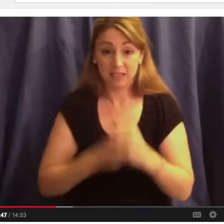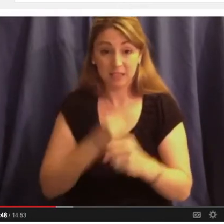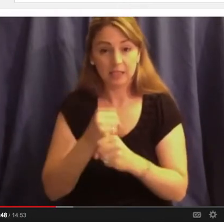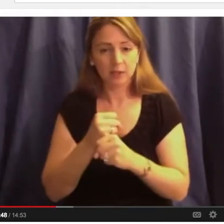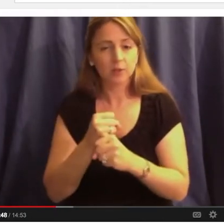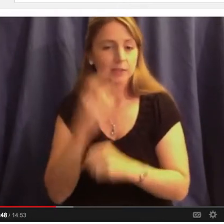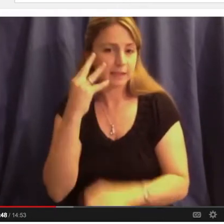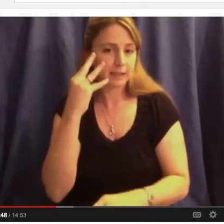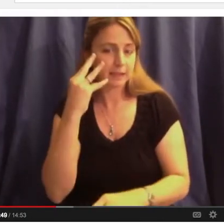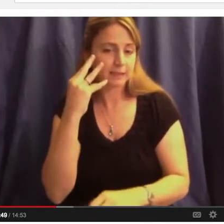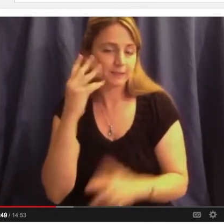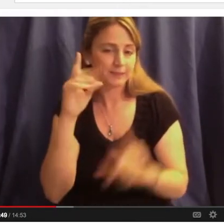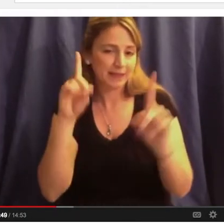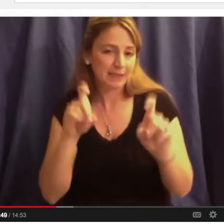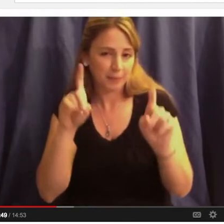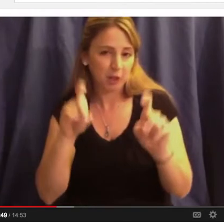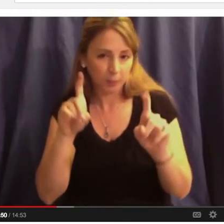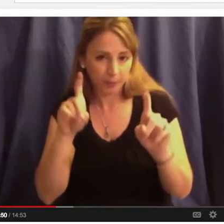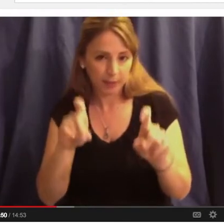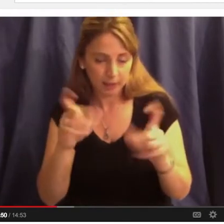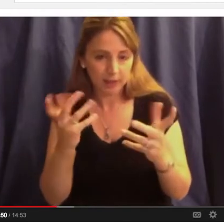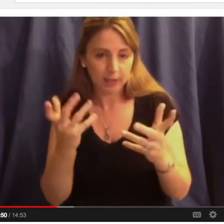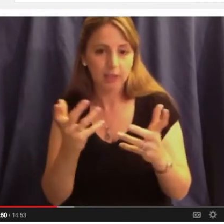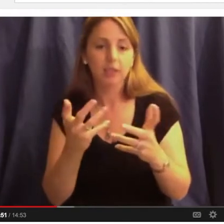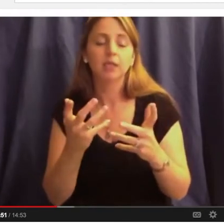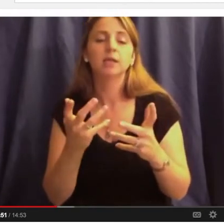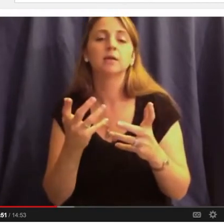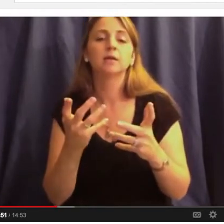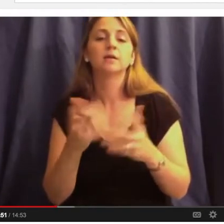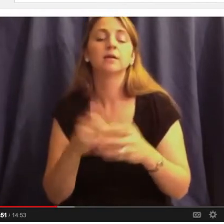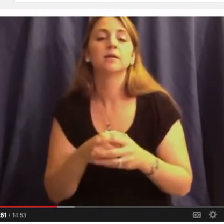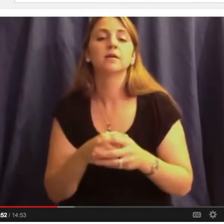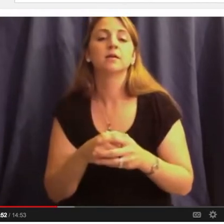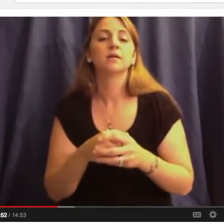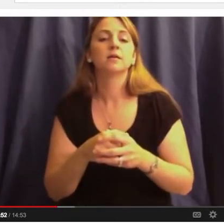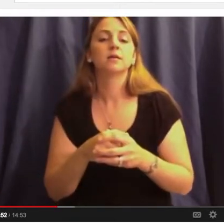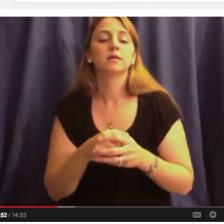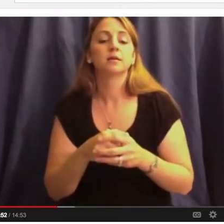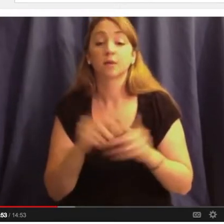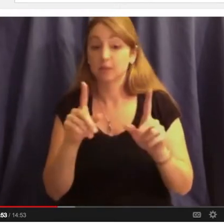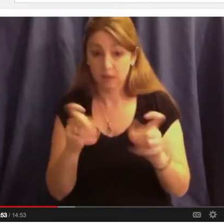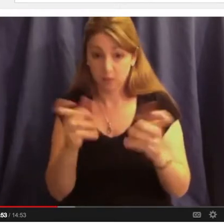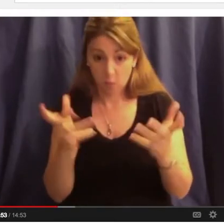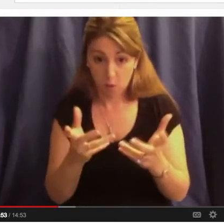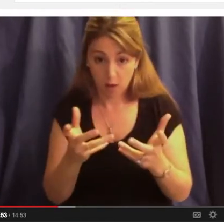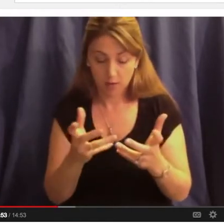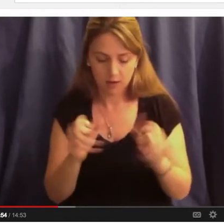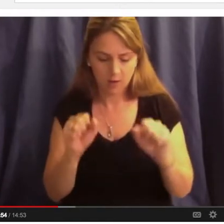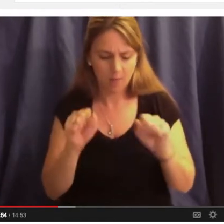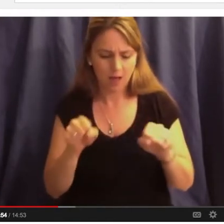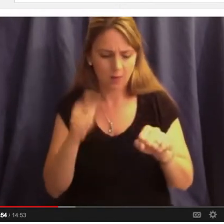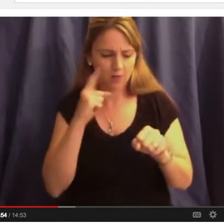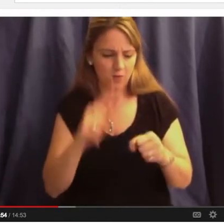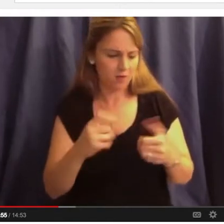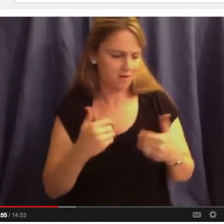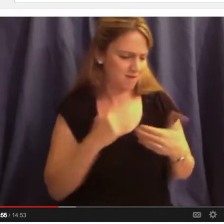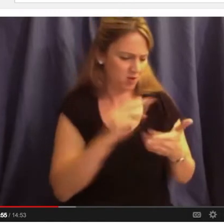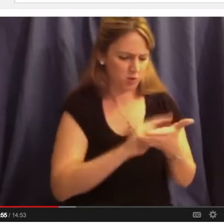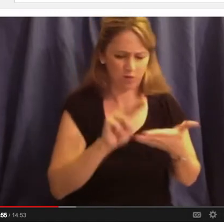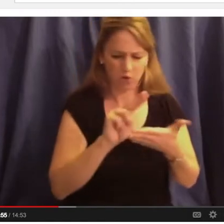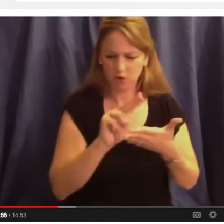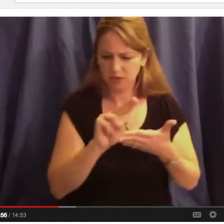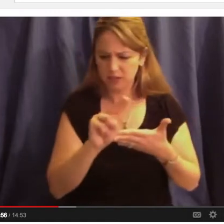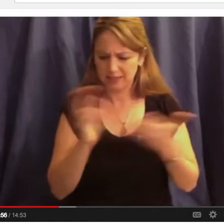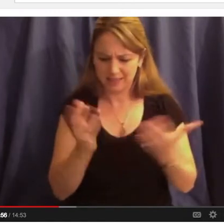The experiment is this. Is it possible to have institutions in our country, universities, where people from all backgrounds can